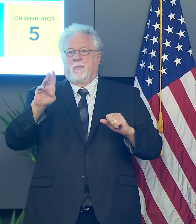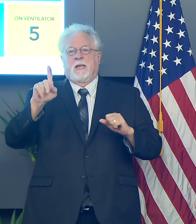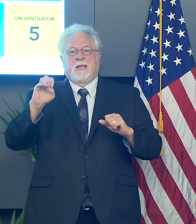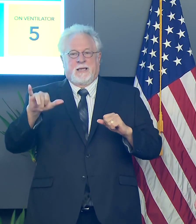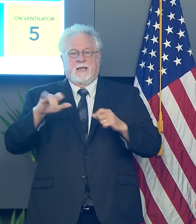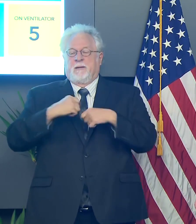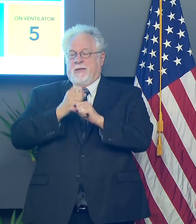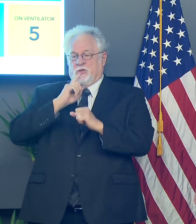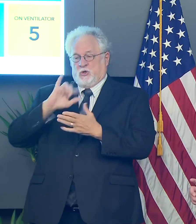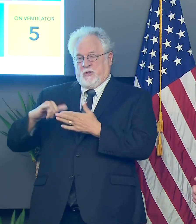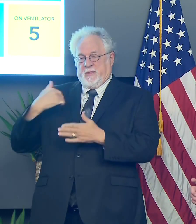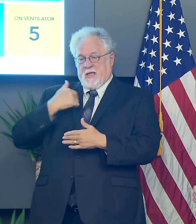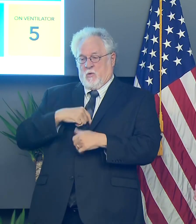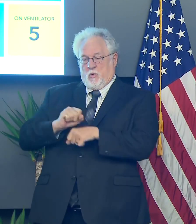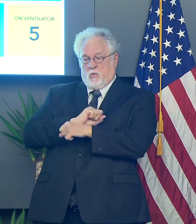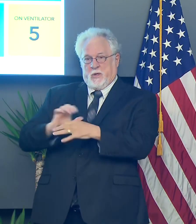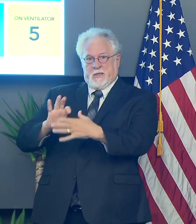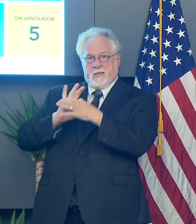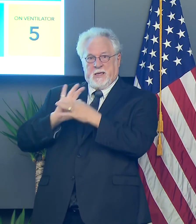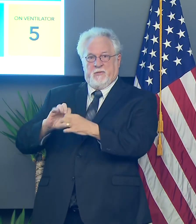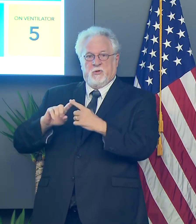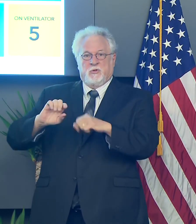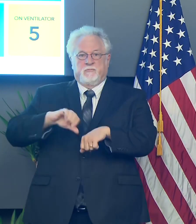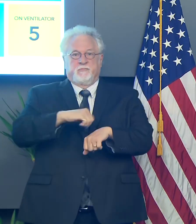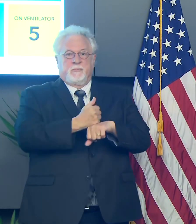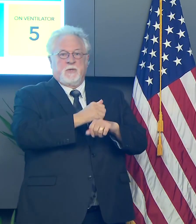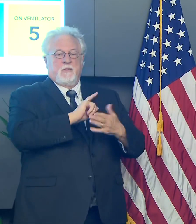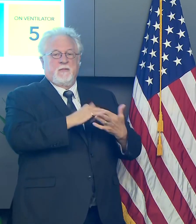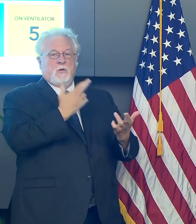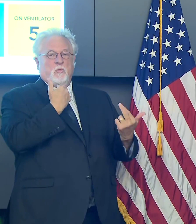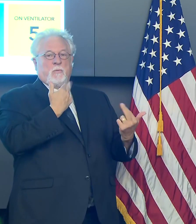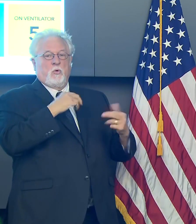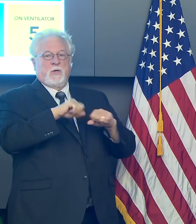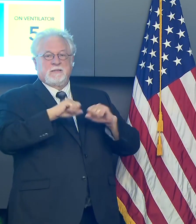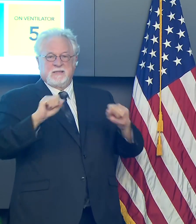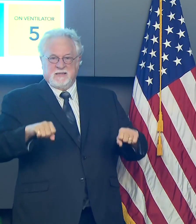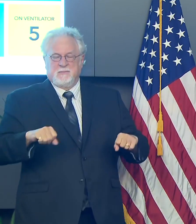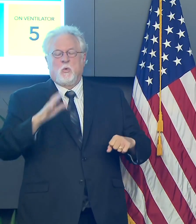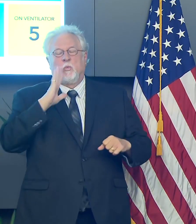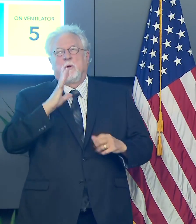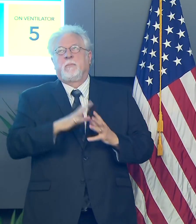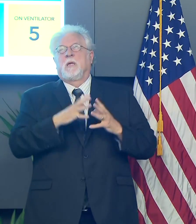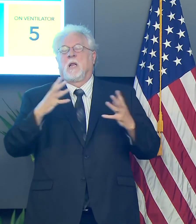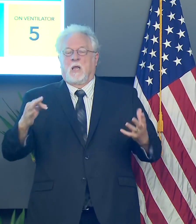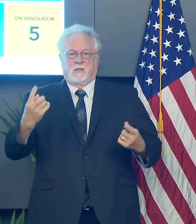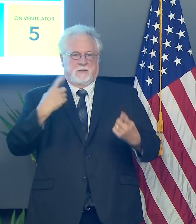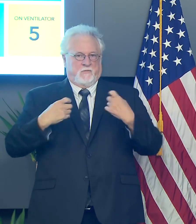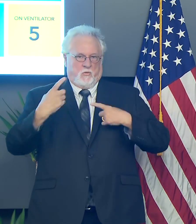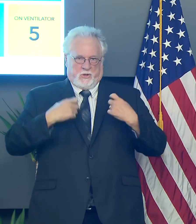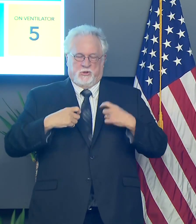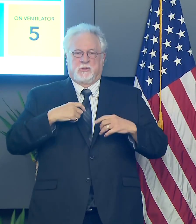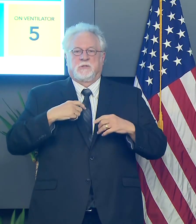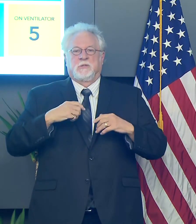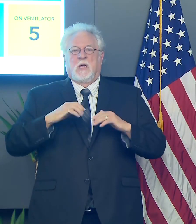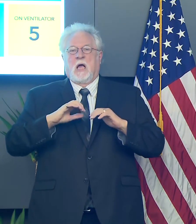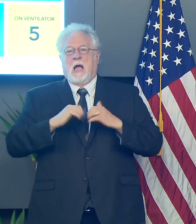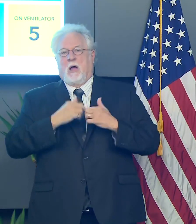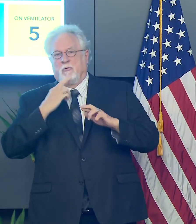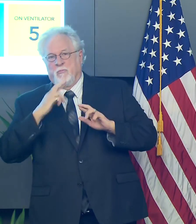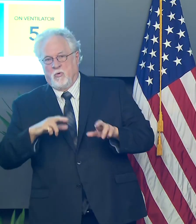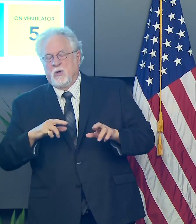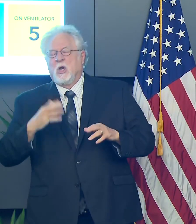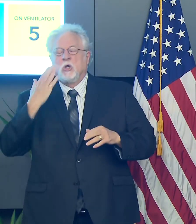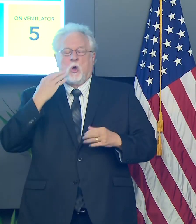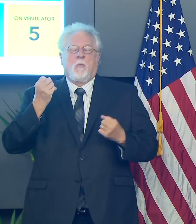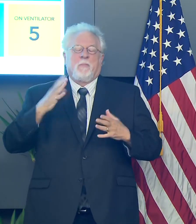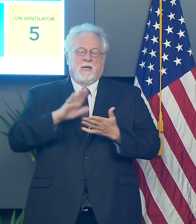make sure that we're working together to implement this reporting system. And I know there'll be lots of questions about, uh, reporting. We know that